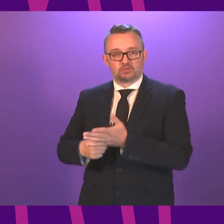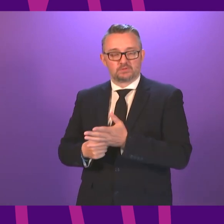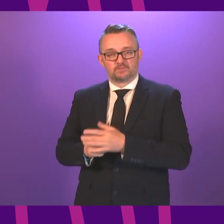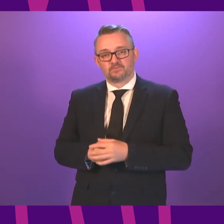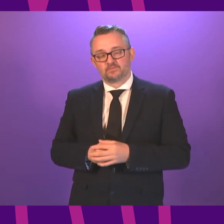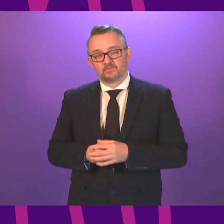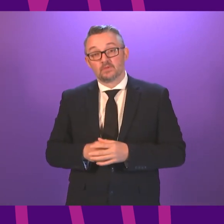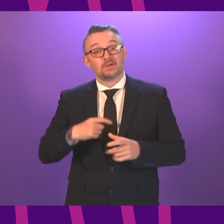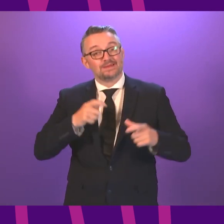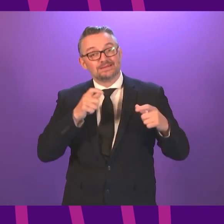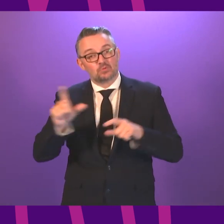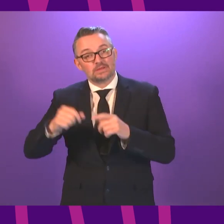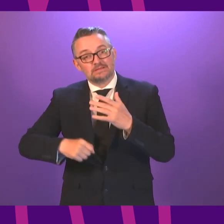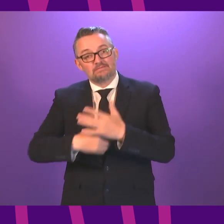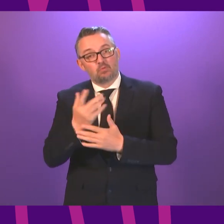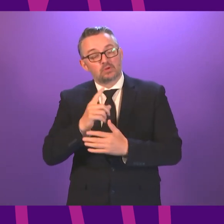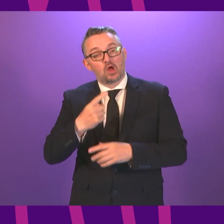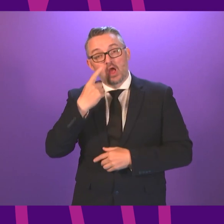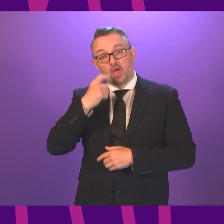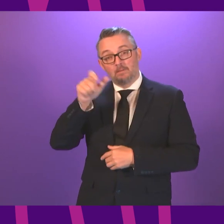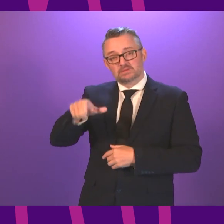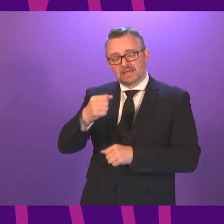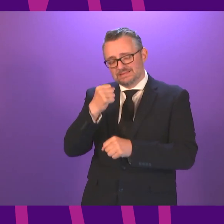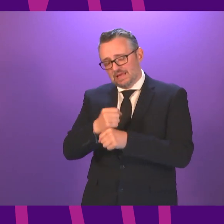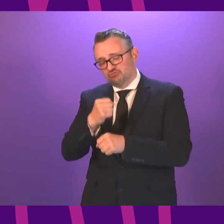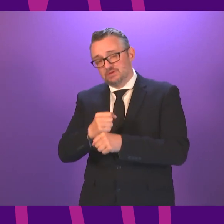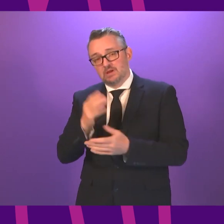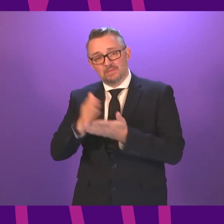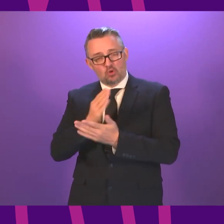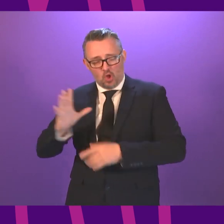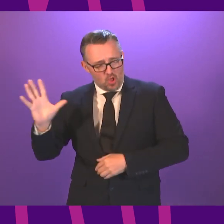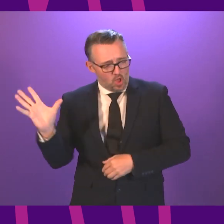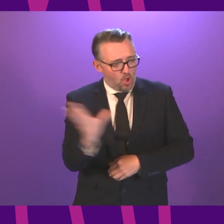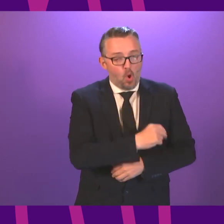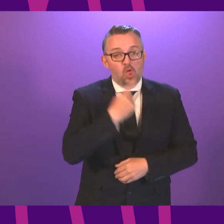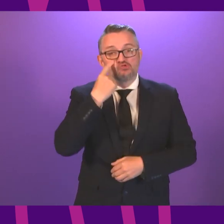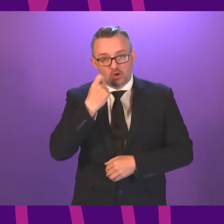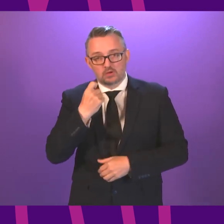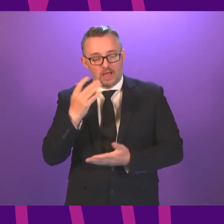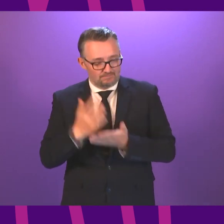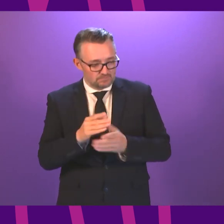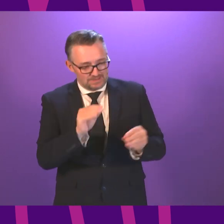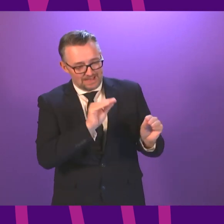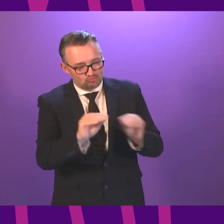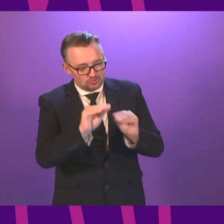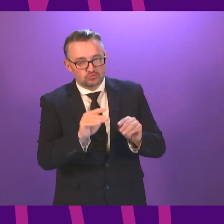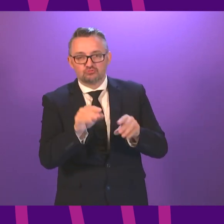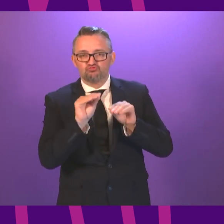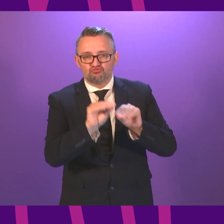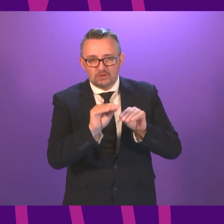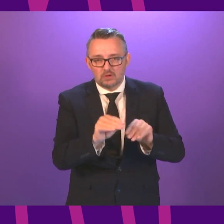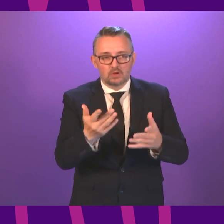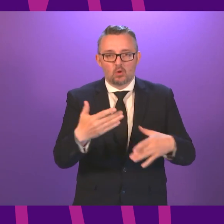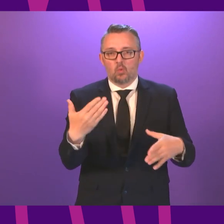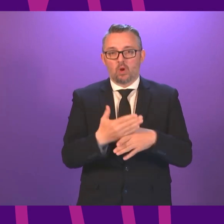continue to develop the Young Persons Guarantee, ensuring that every young person has the opportunity of education, training or work.